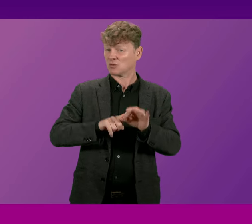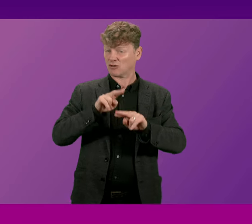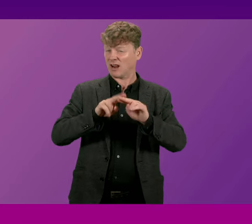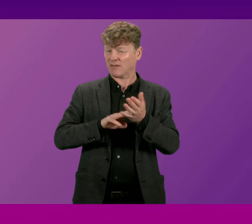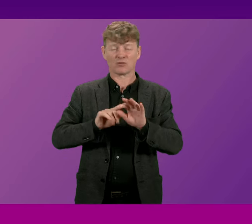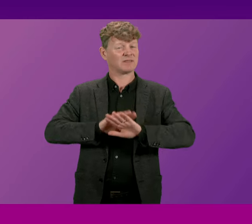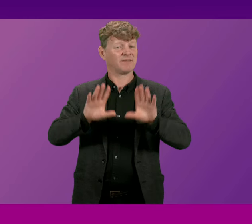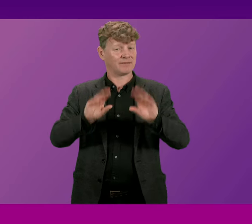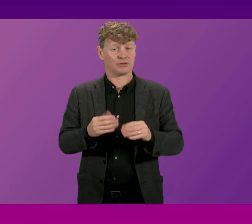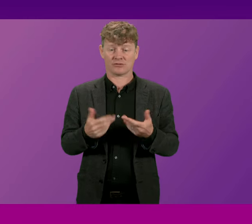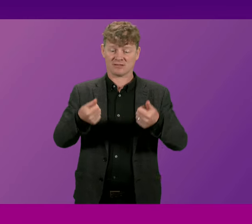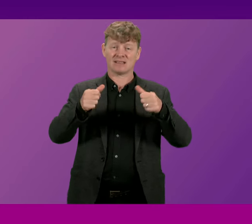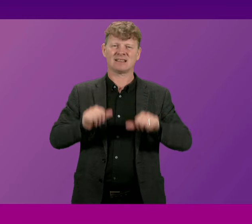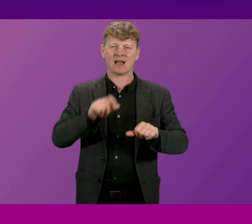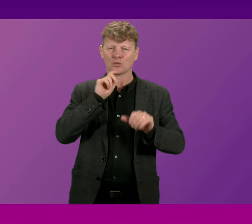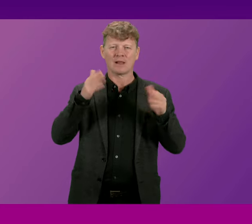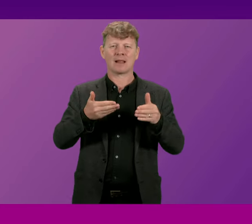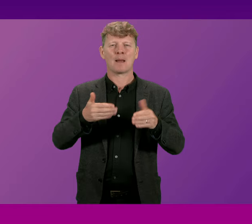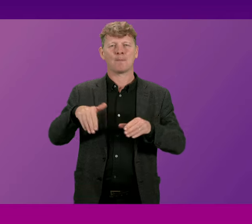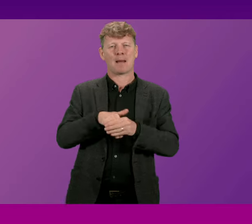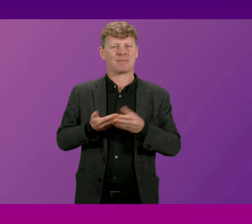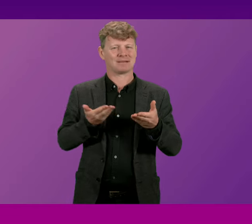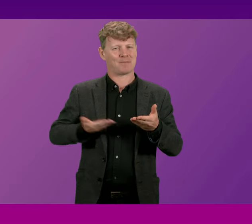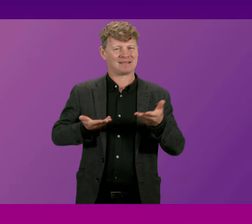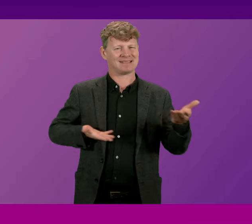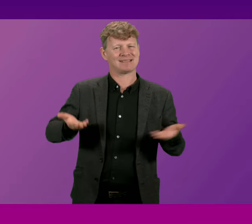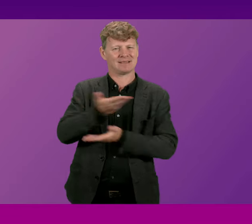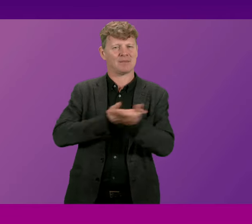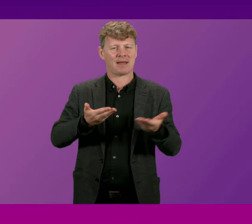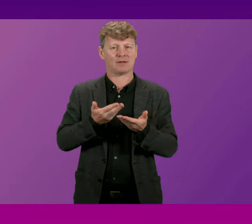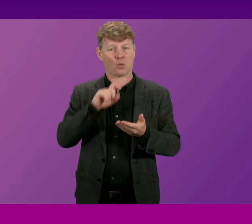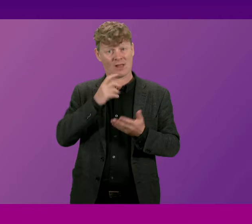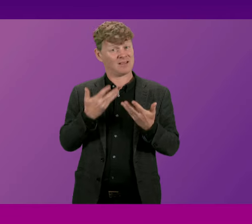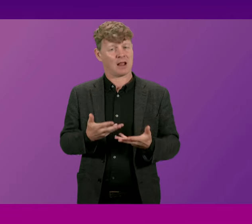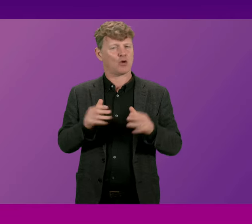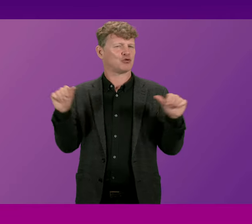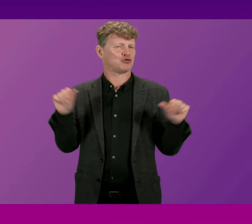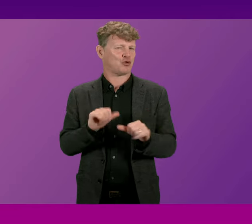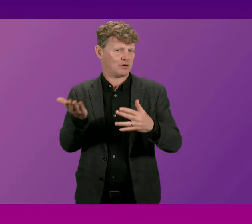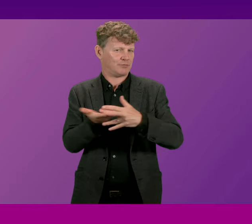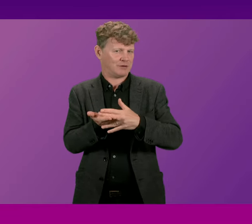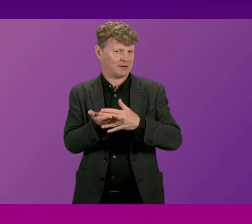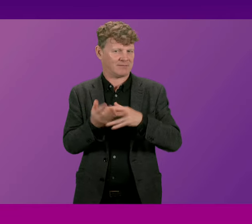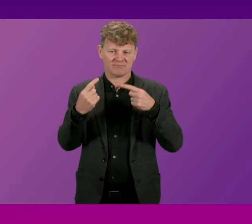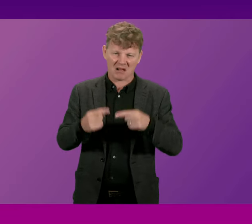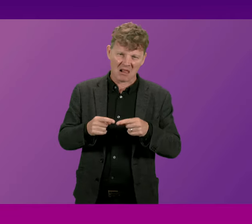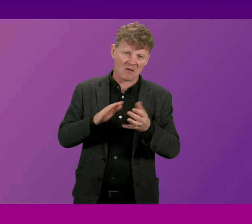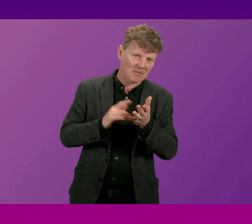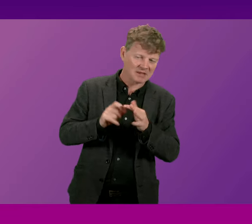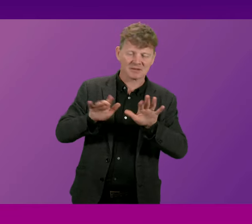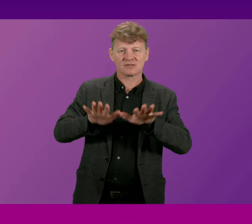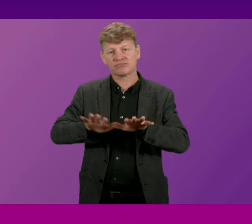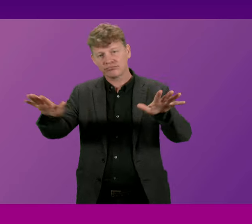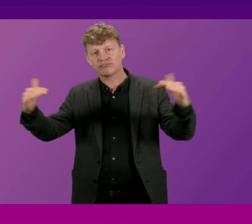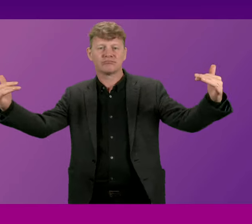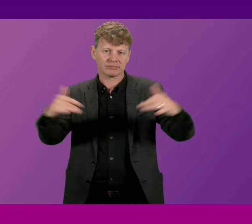next item of business is a members business debate in the name of Sarah Boyack and there'll now be a short suspension to allow those leaving the chamber and the